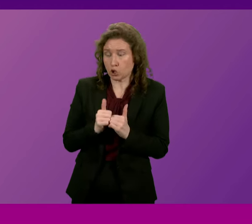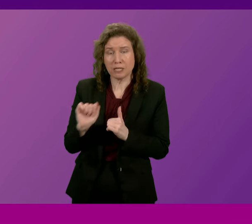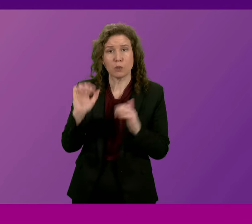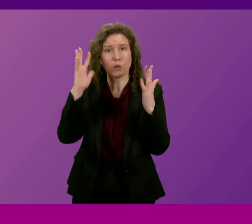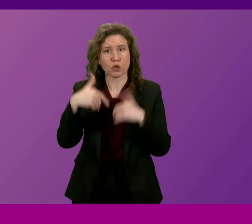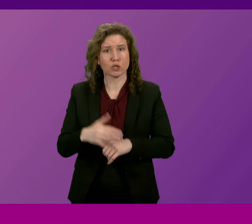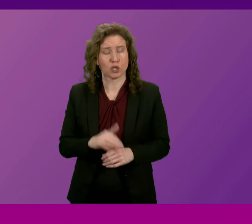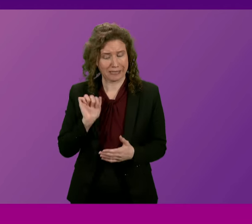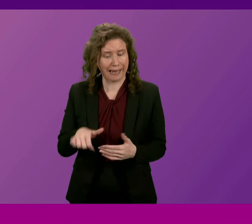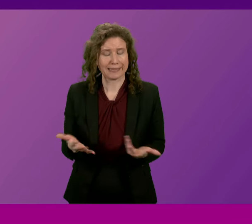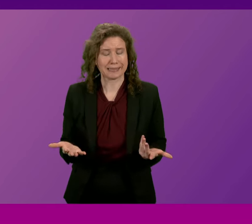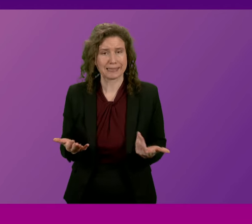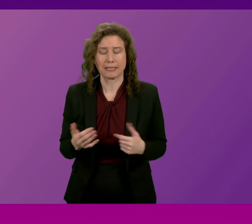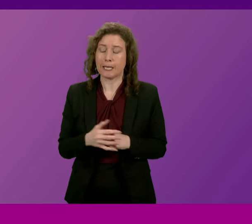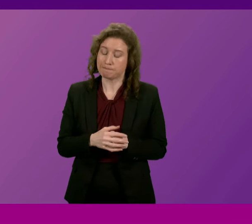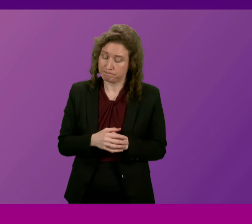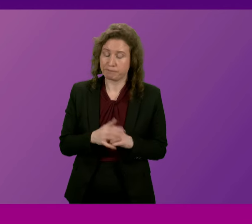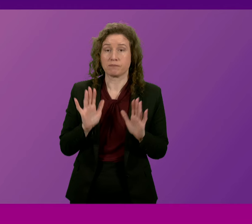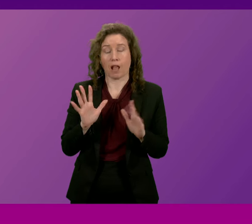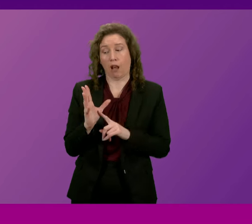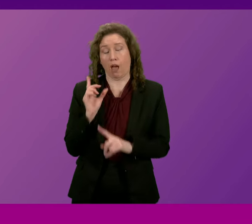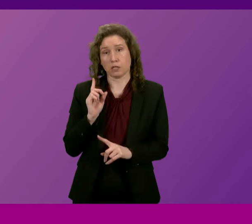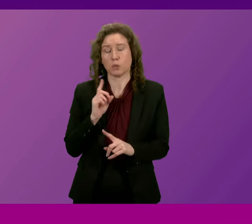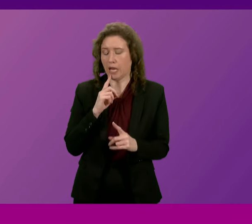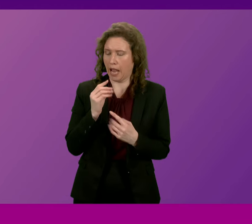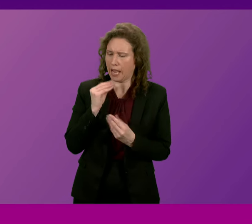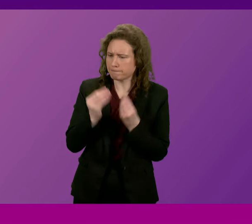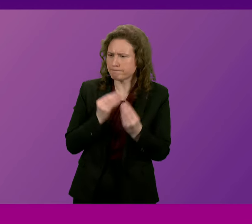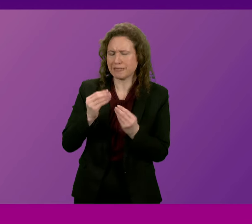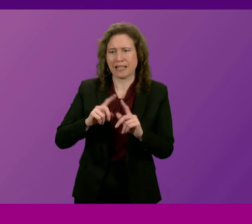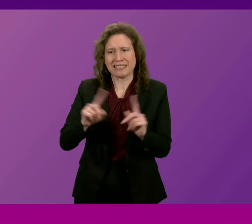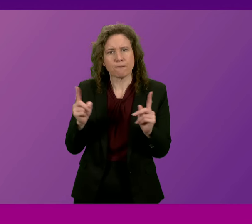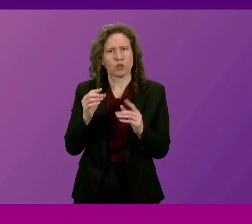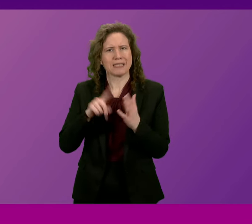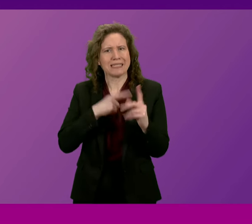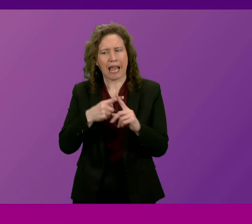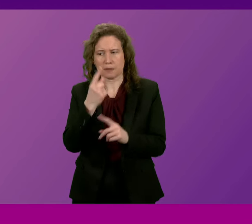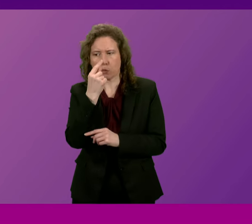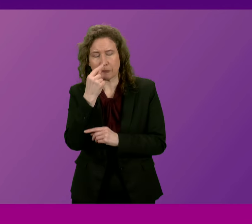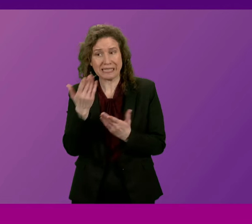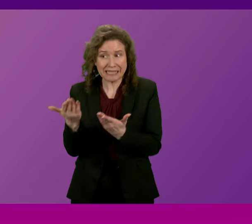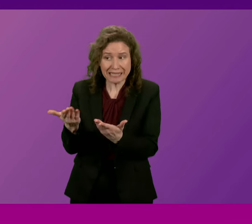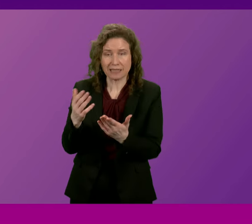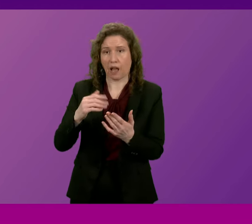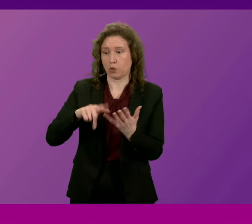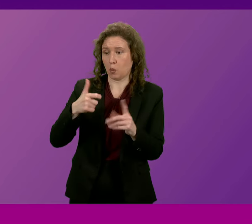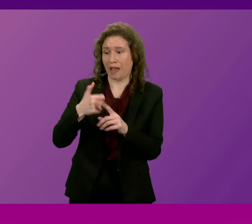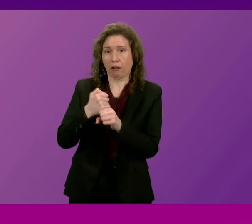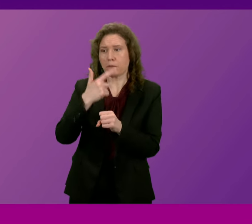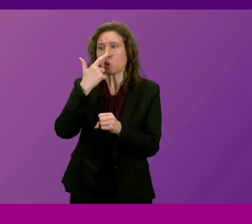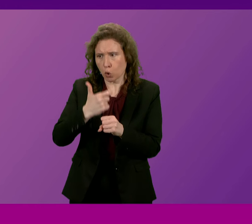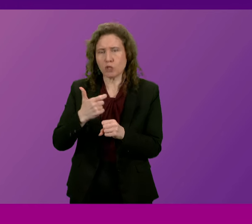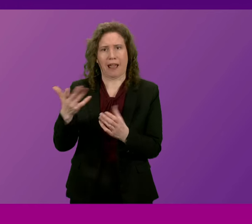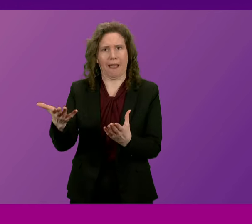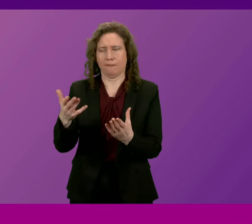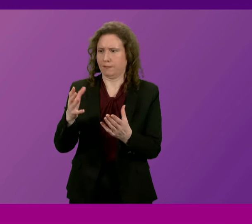expressed by Mr MacDonald. I of course set out last week alternative taxation proposals that the United Kingdom government could have taken to